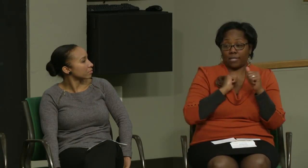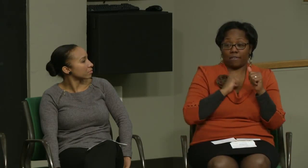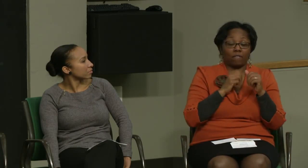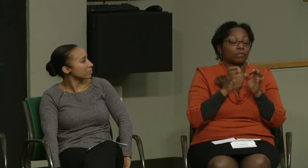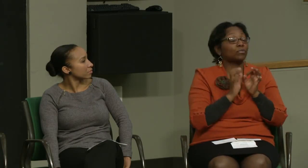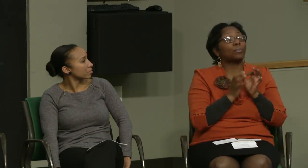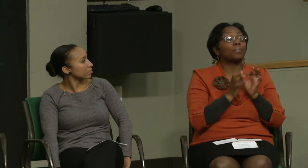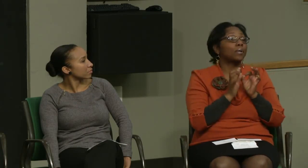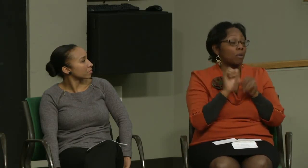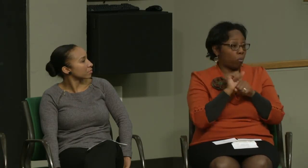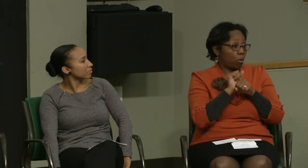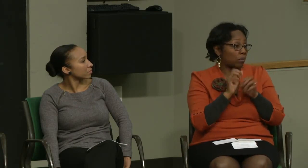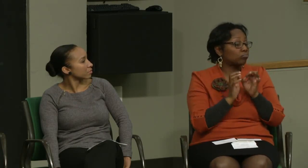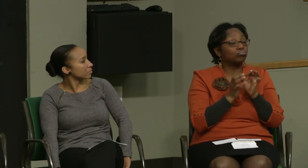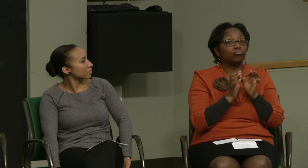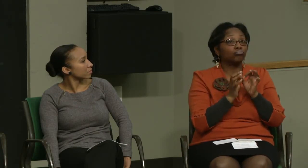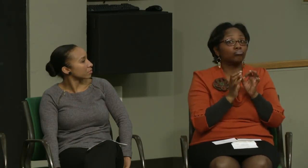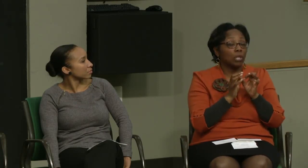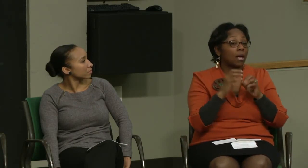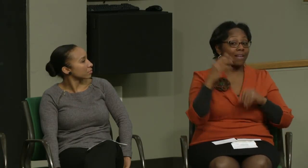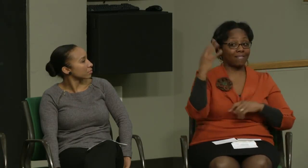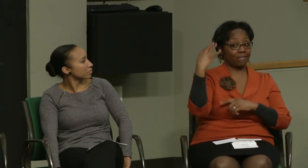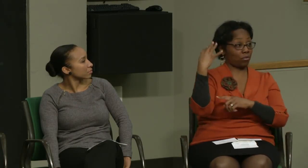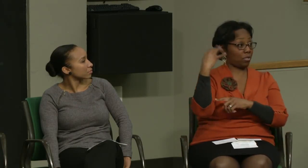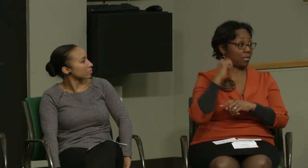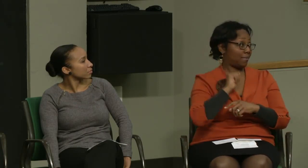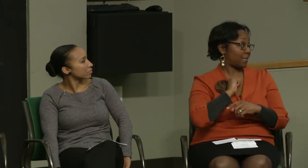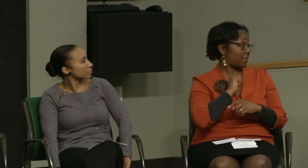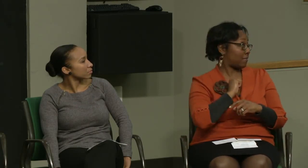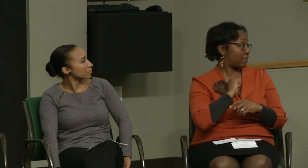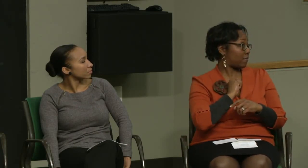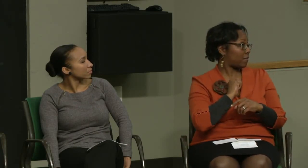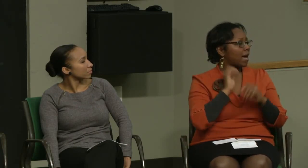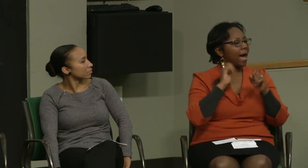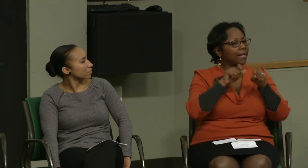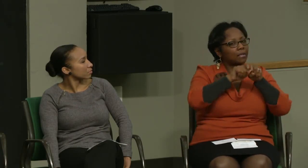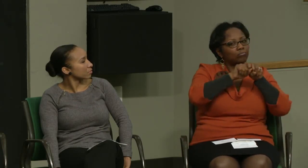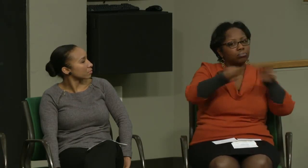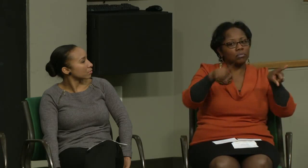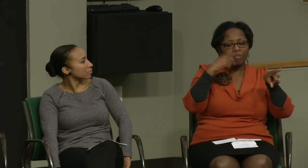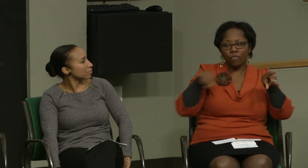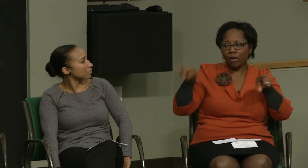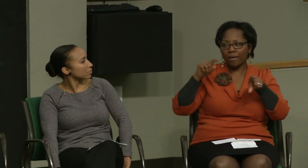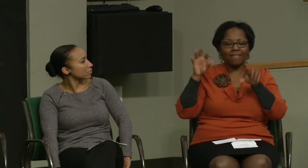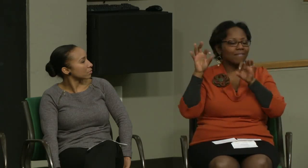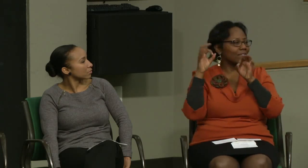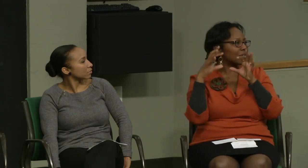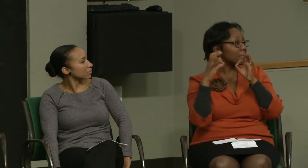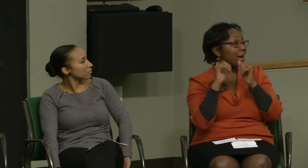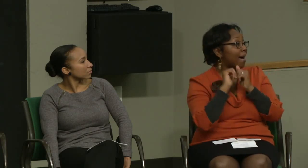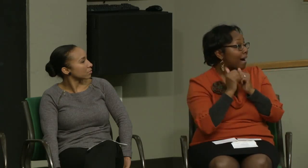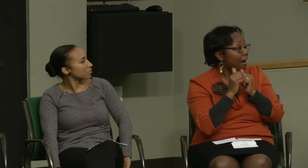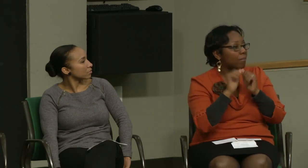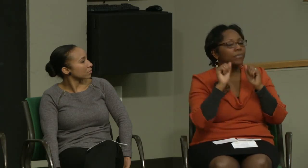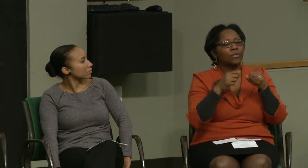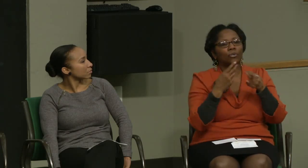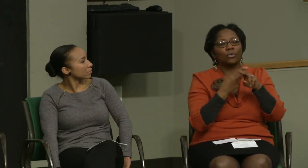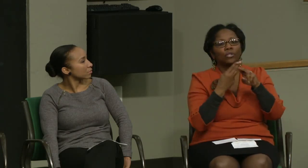And imagine if you videotape yourself during your working, during the day, you can then send that out to